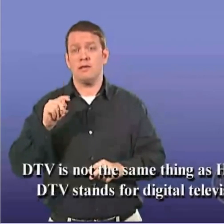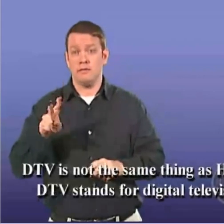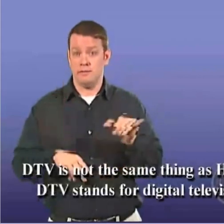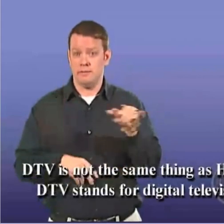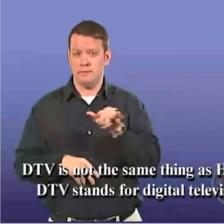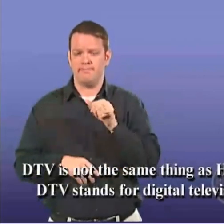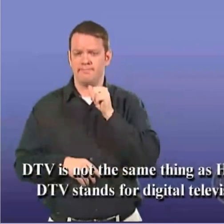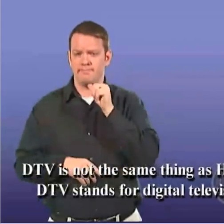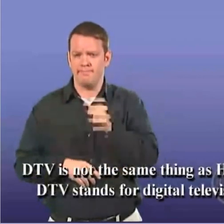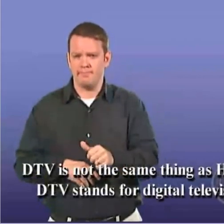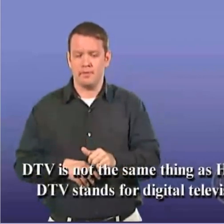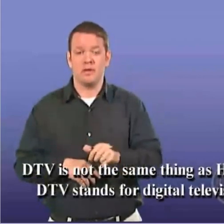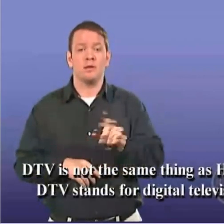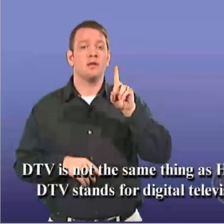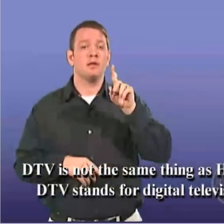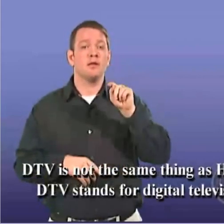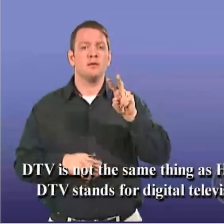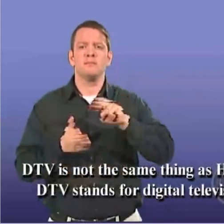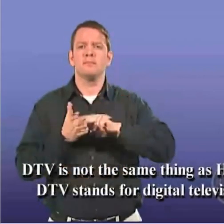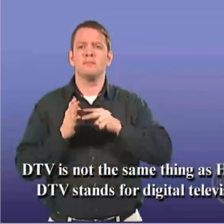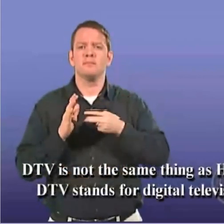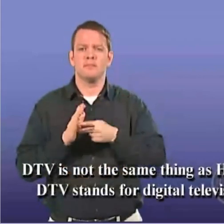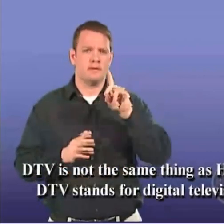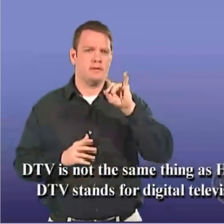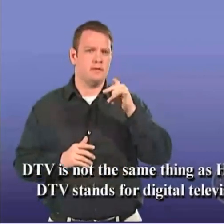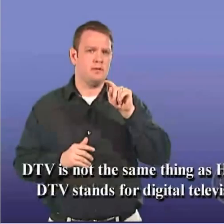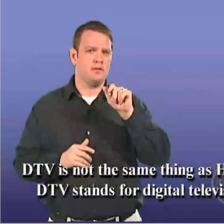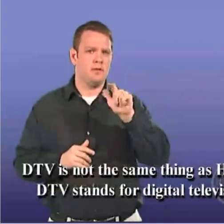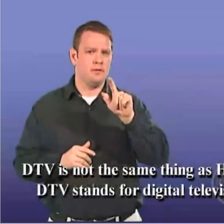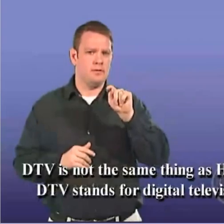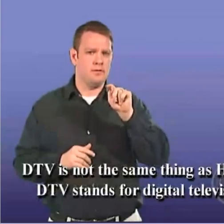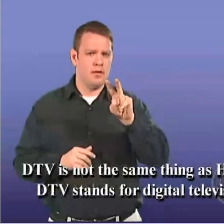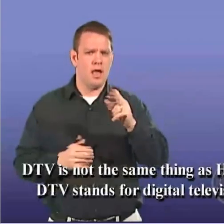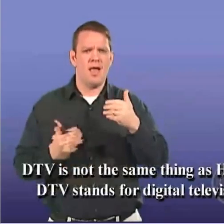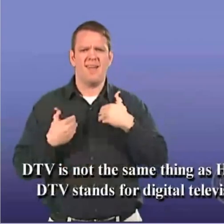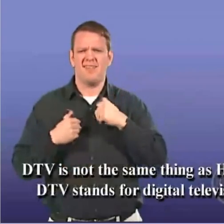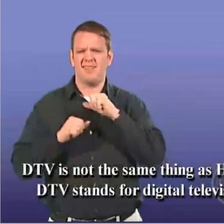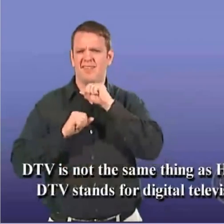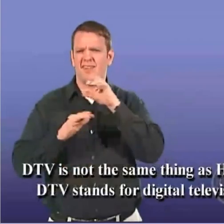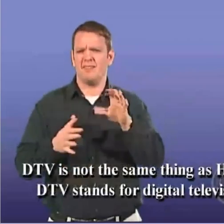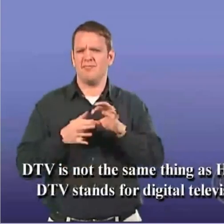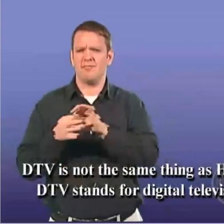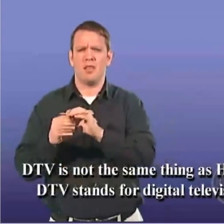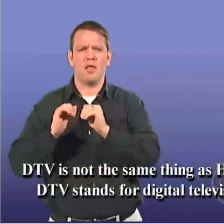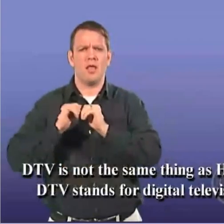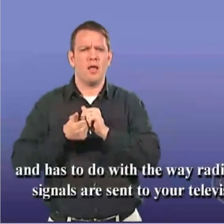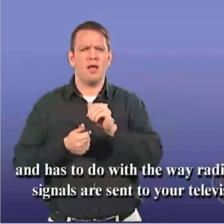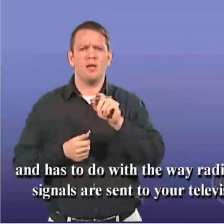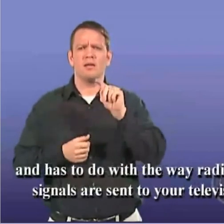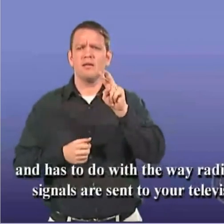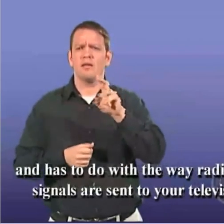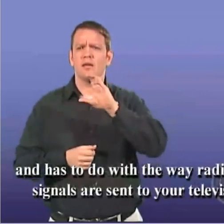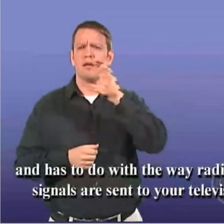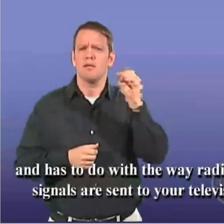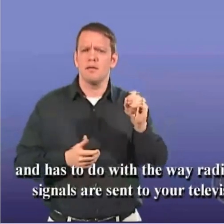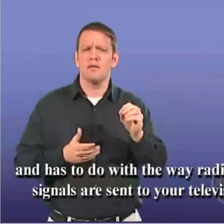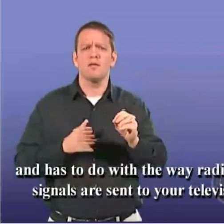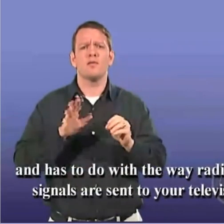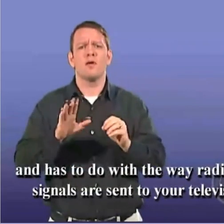DTV is not the same thing as HDTV. DTV stands for digital television, and has to do with the way radio